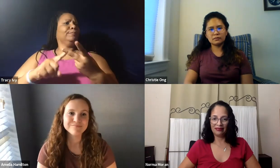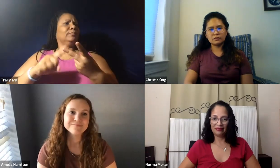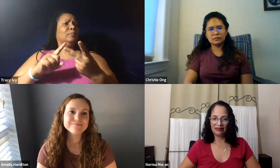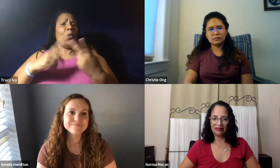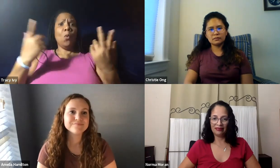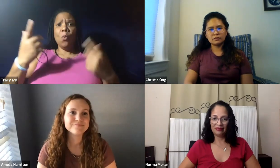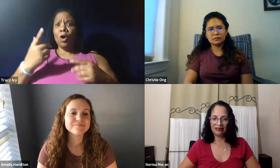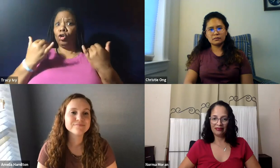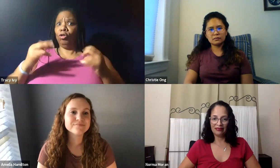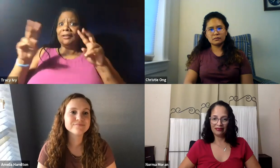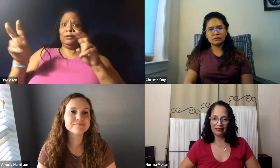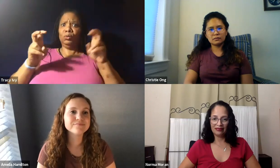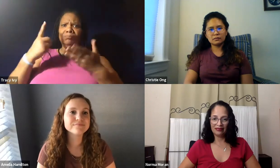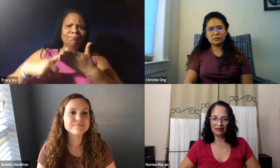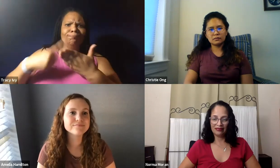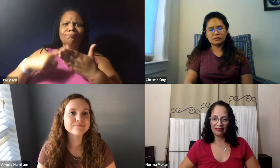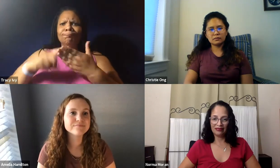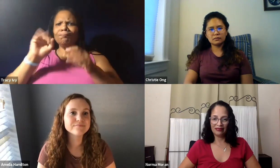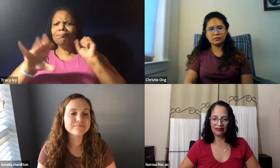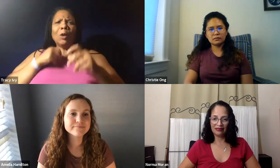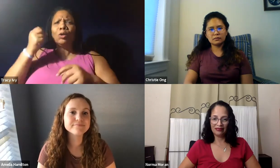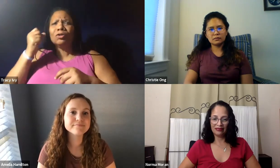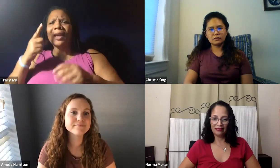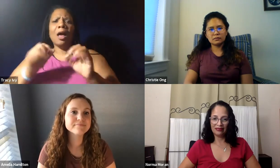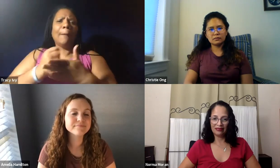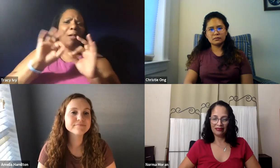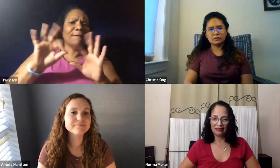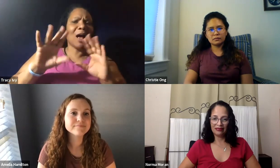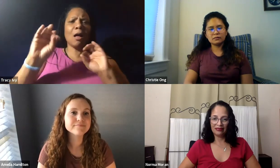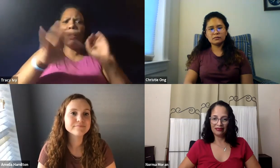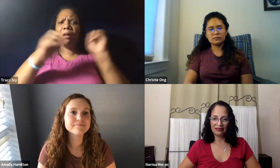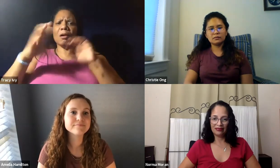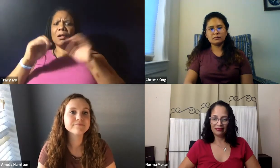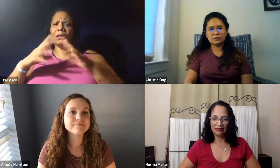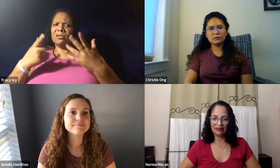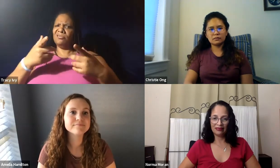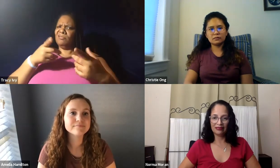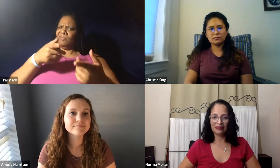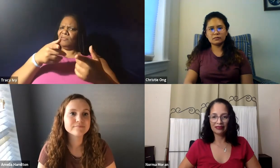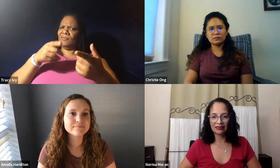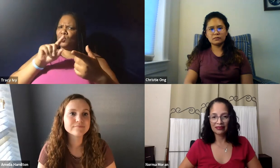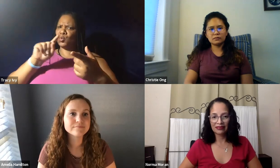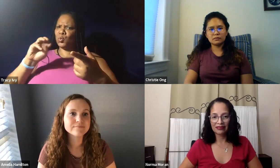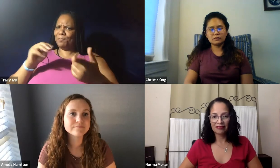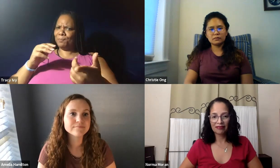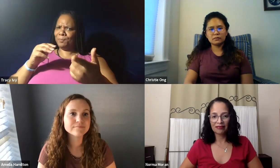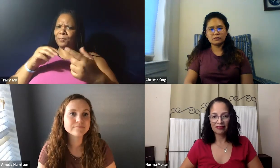drink coffee, have a conversation. Get together and have a hot lava discussion about current issues.